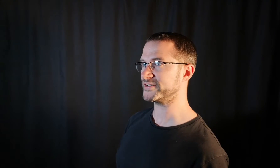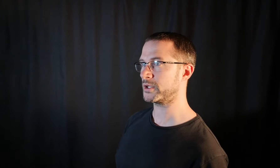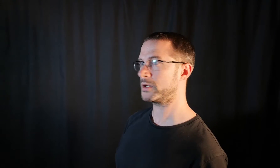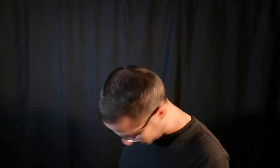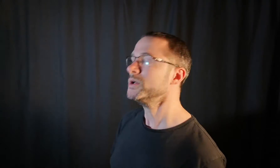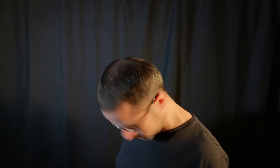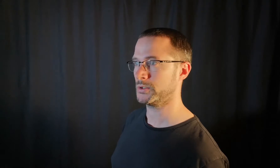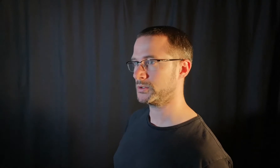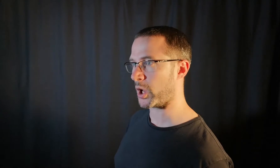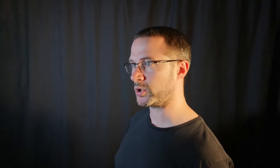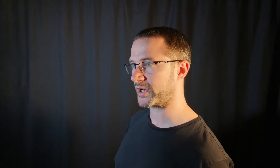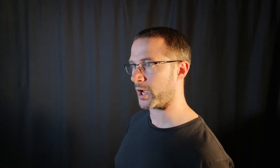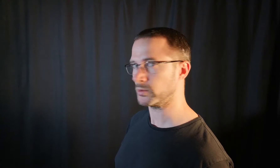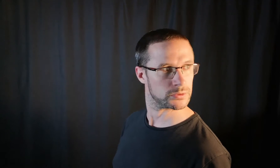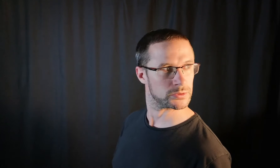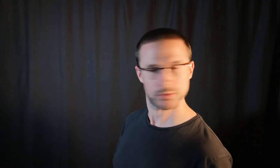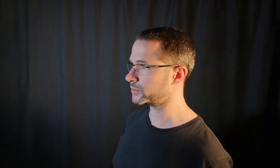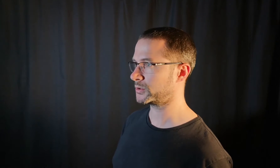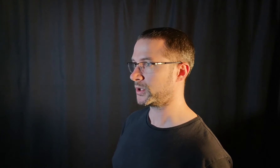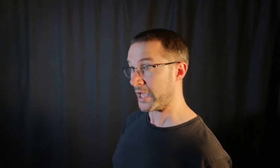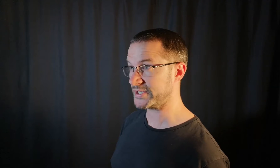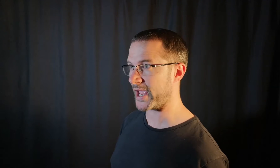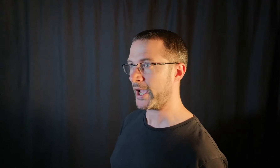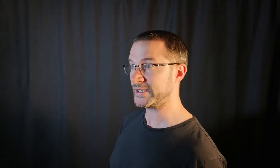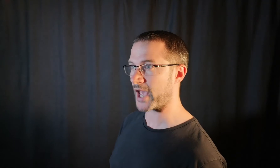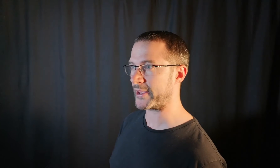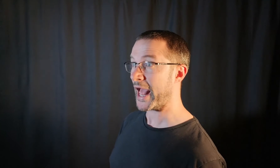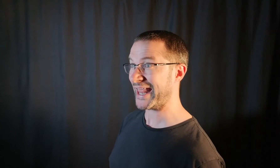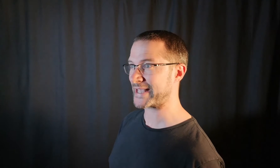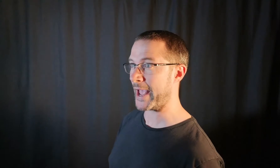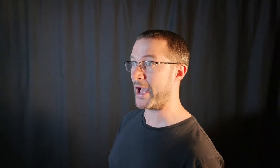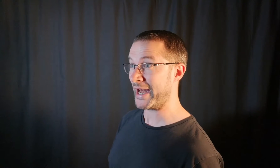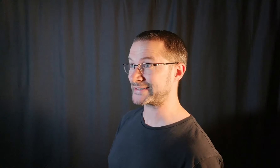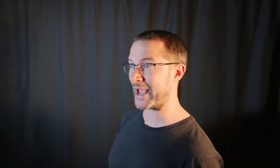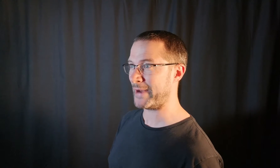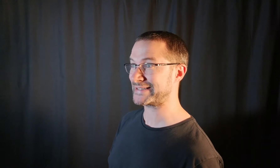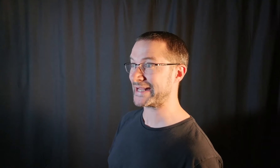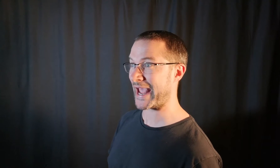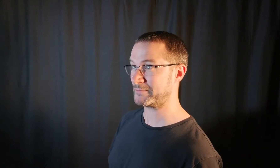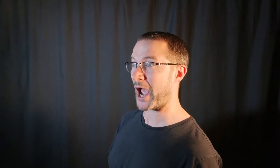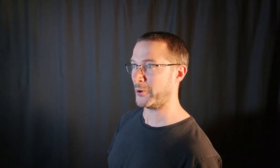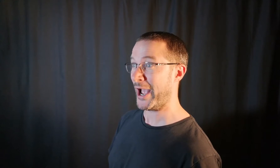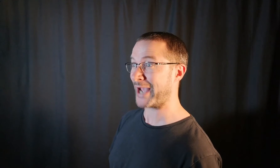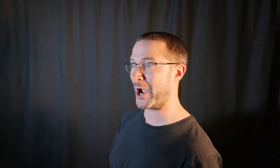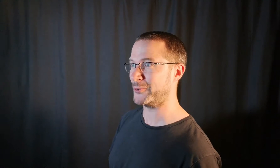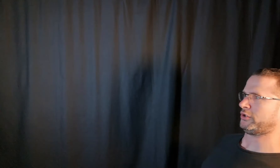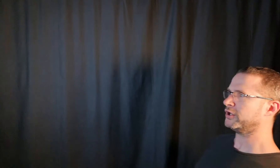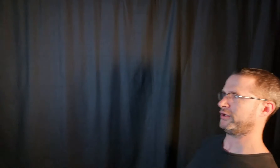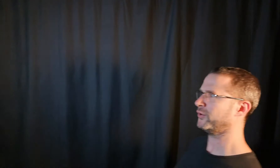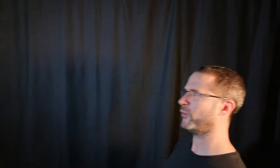don't look now he's here he's coming let's get him let's get him lads let's get him go go. Oi